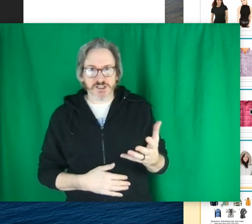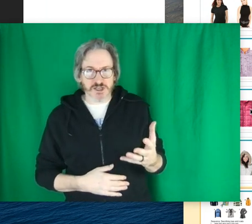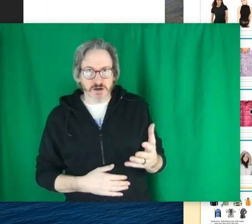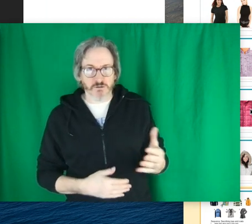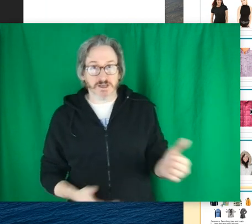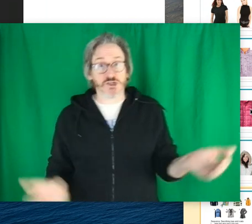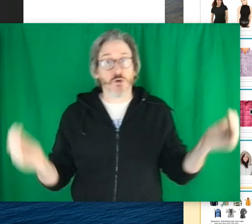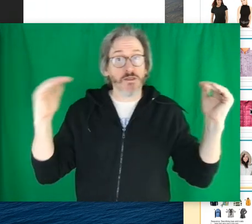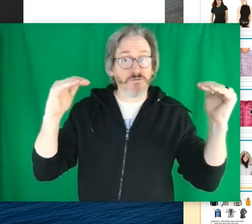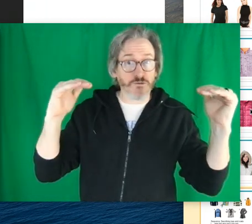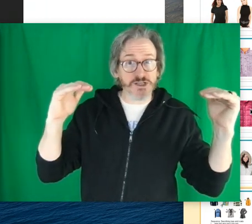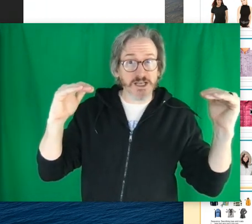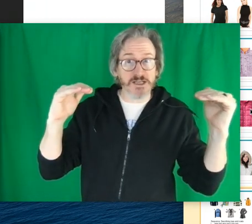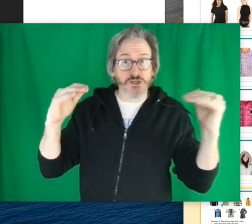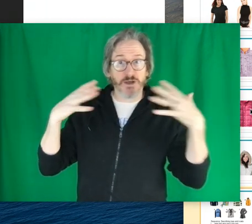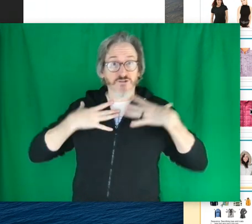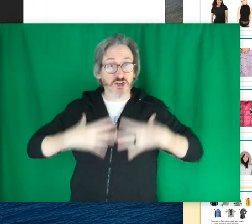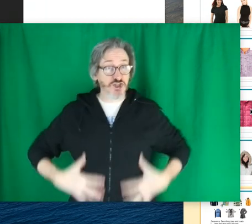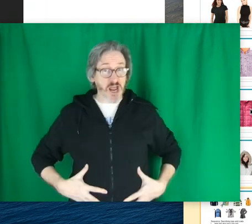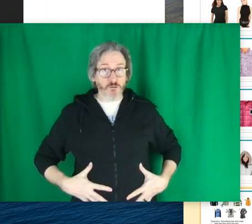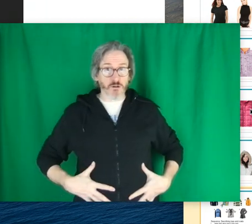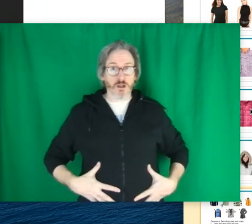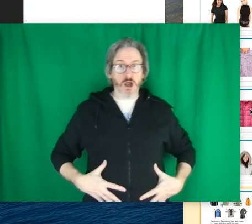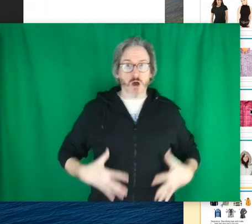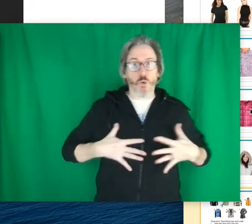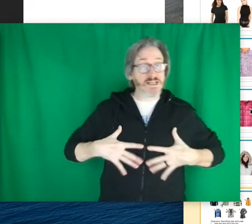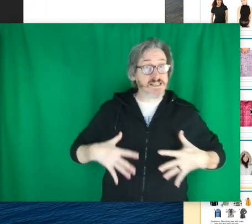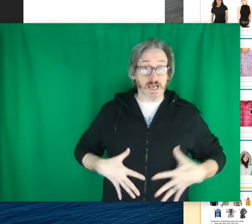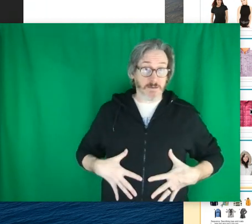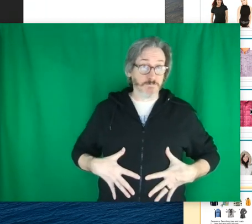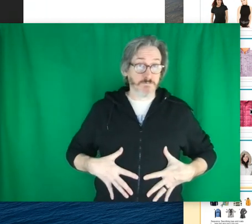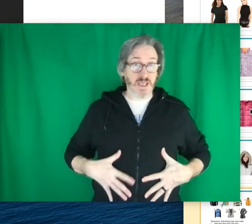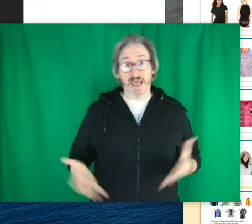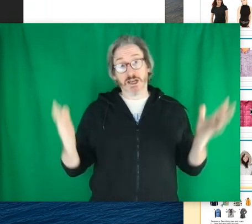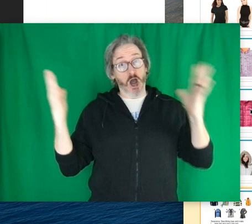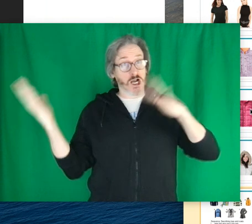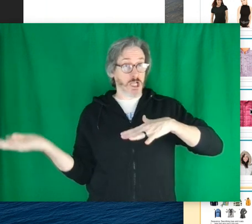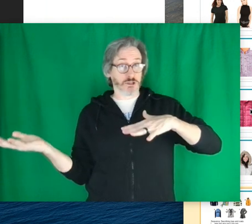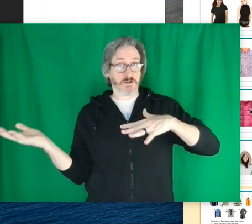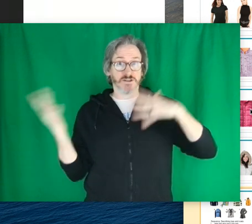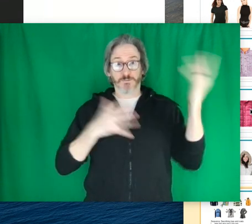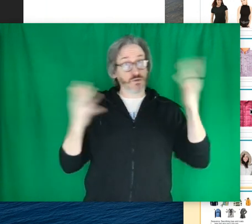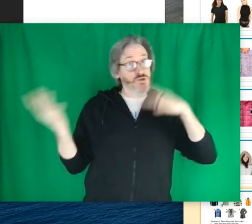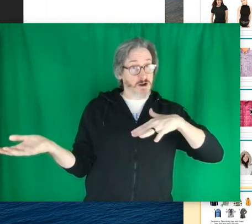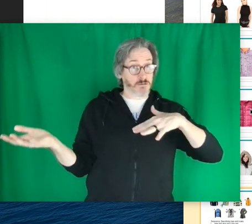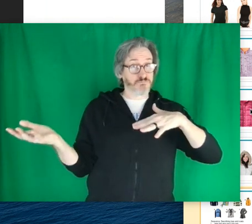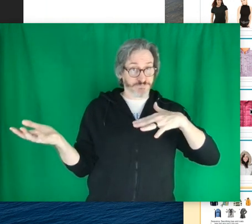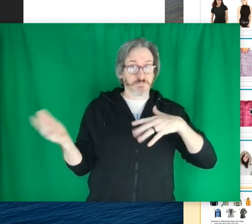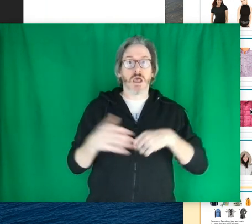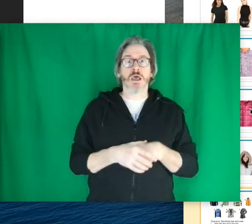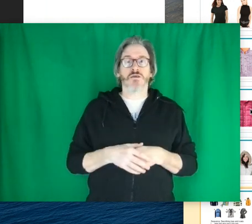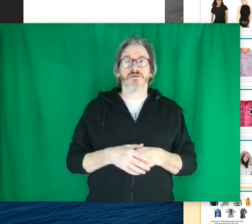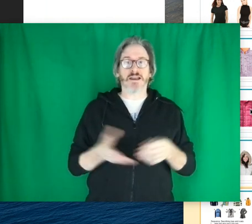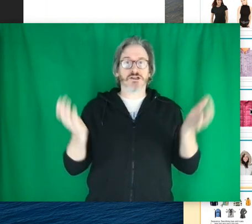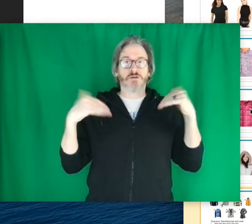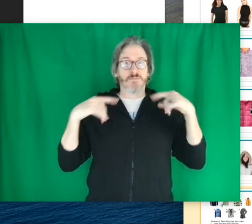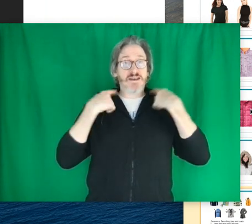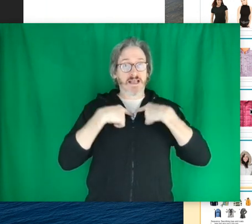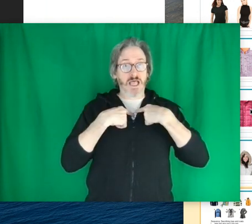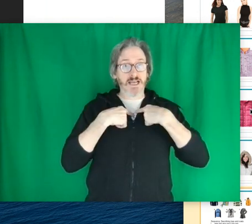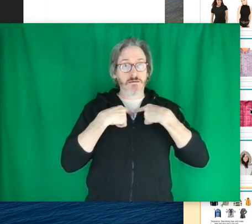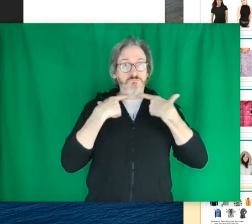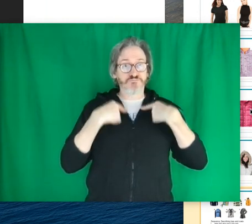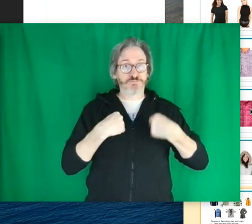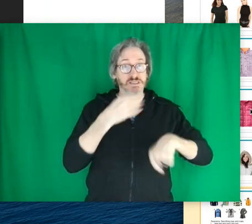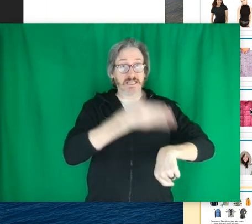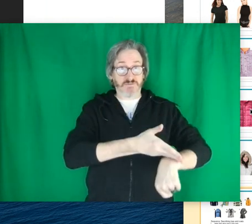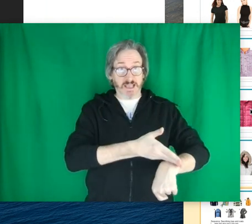Just as a general thing. So the first thing is you give the general, what is the item, and a color, if it's a blue sweater. Then describe the